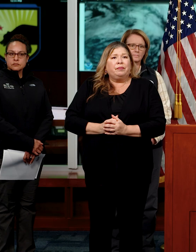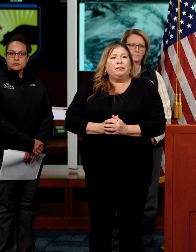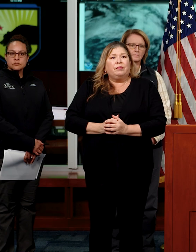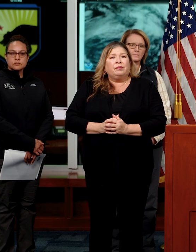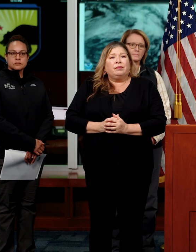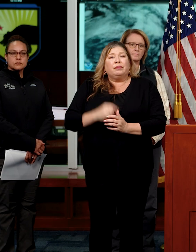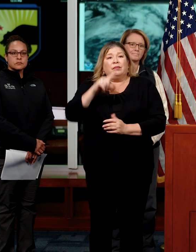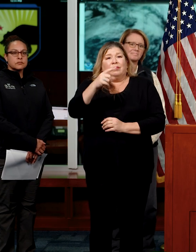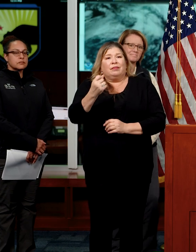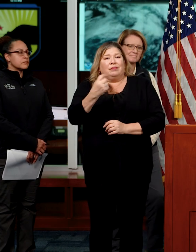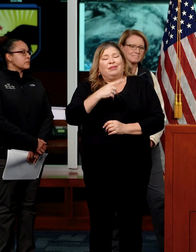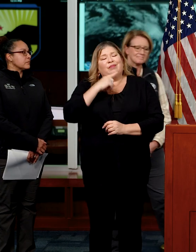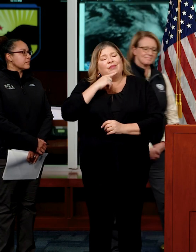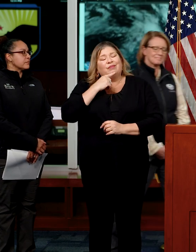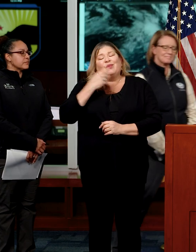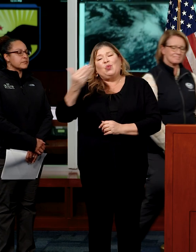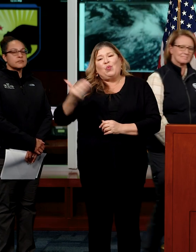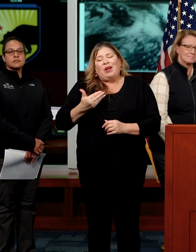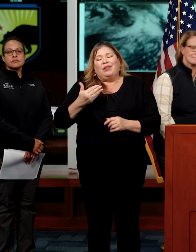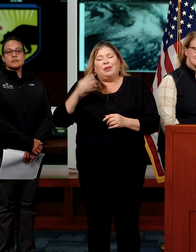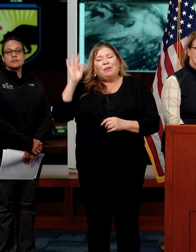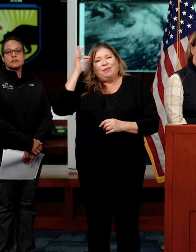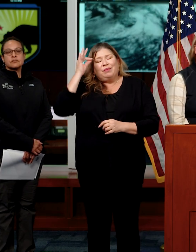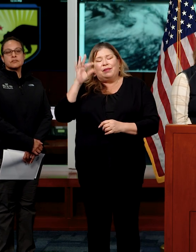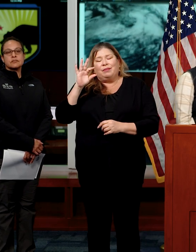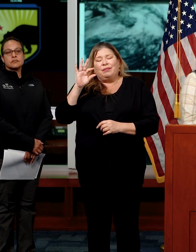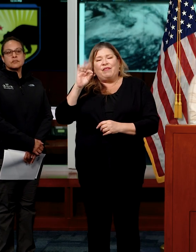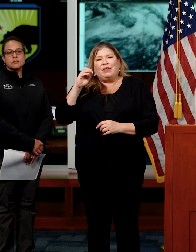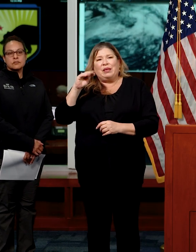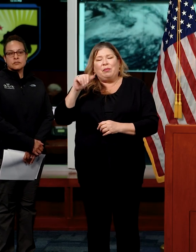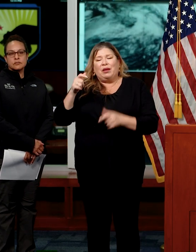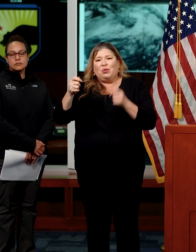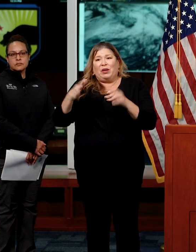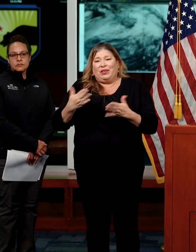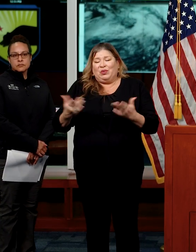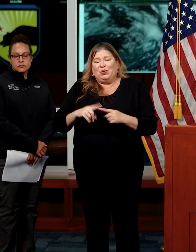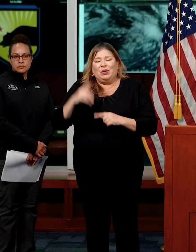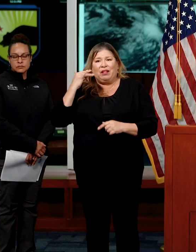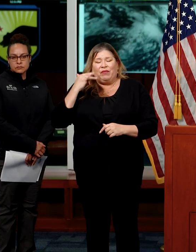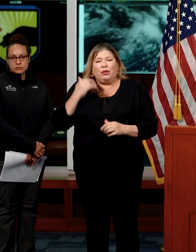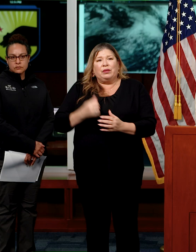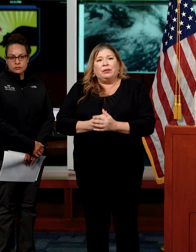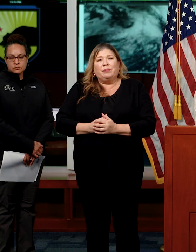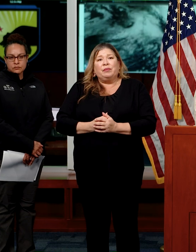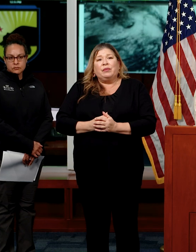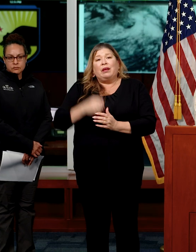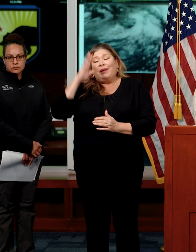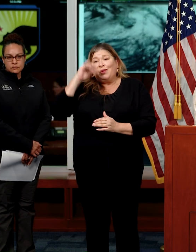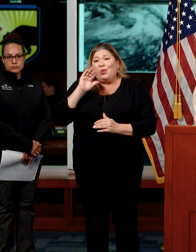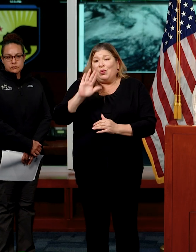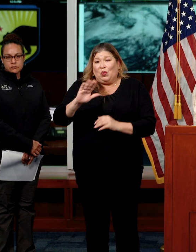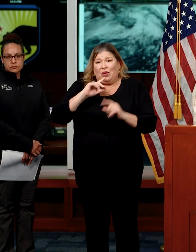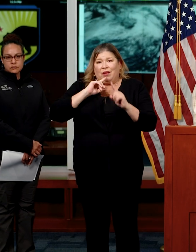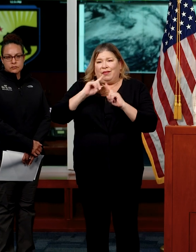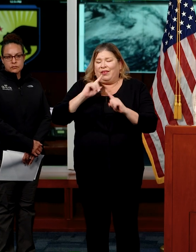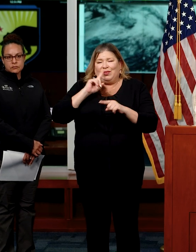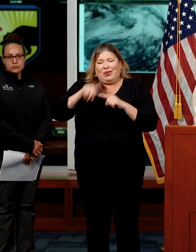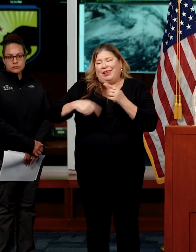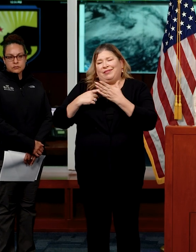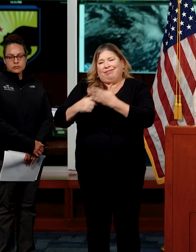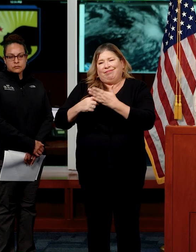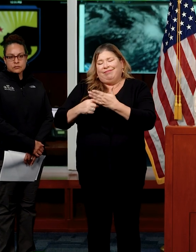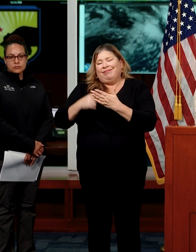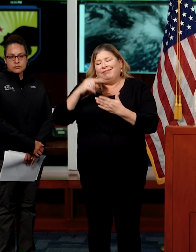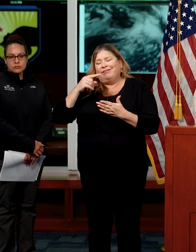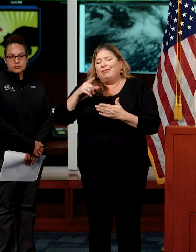Madam Administrator, welcome to California. In the sense, you can only probably say so much of your conversation with the president. I understand